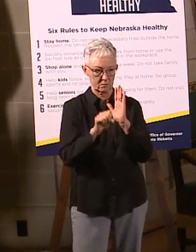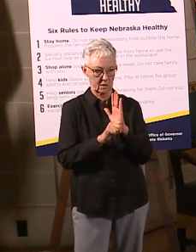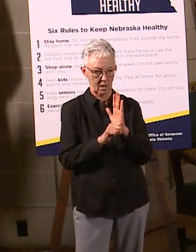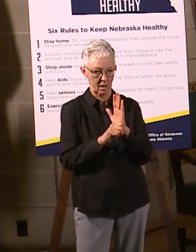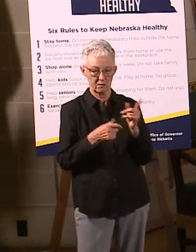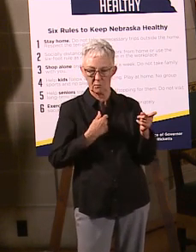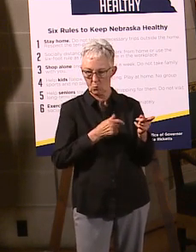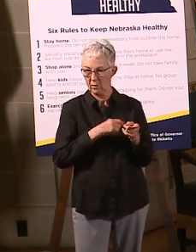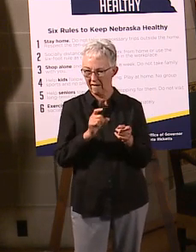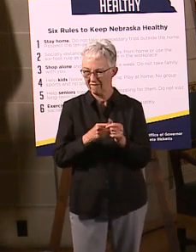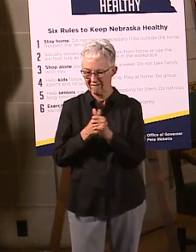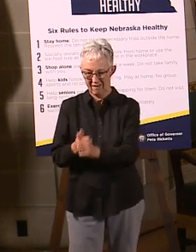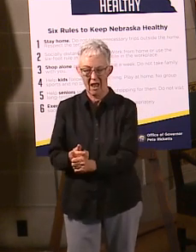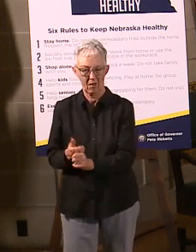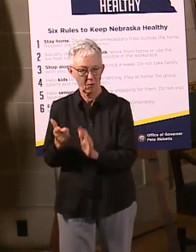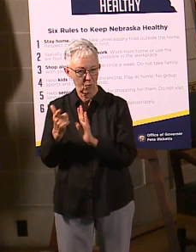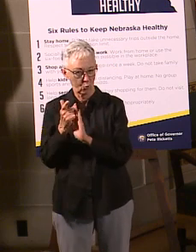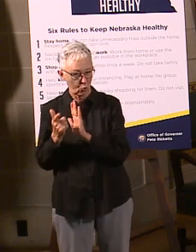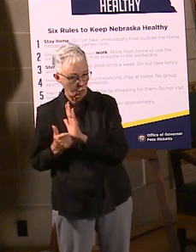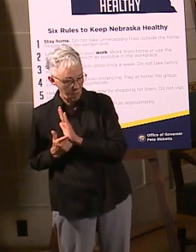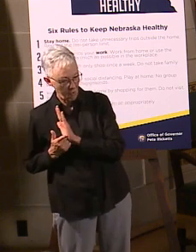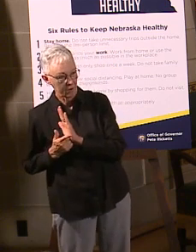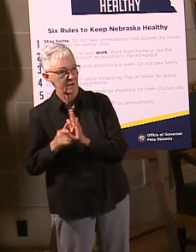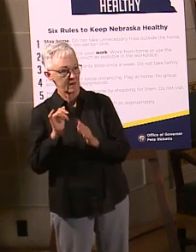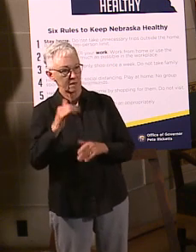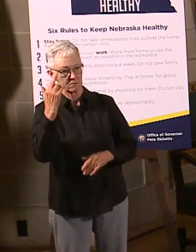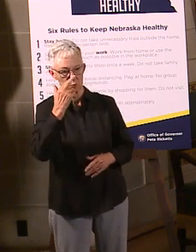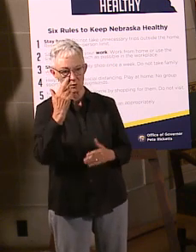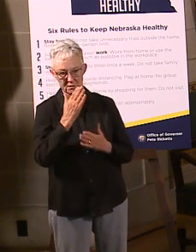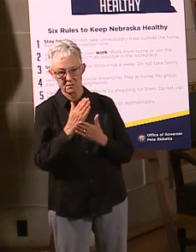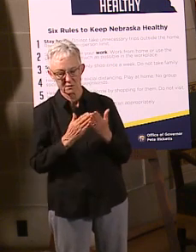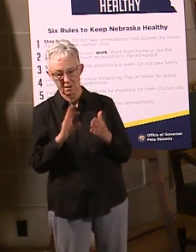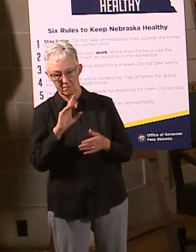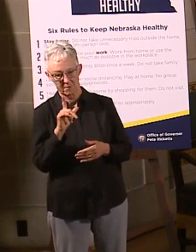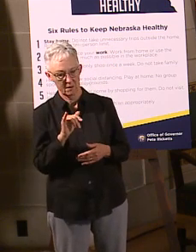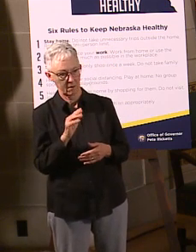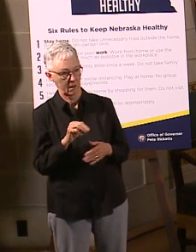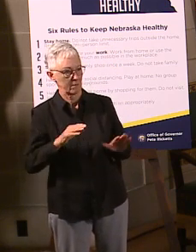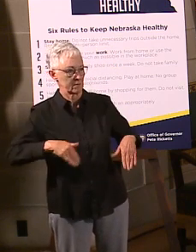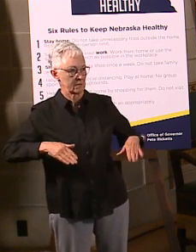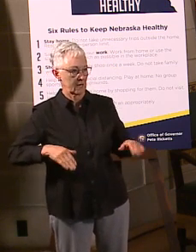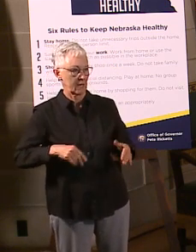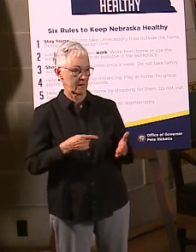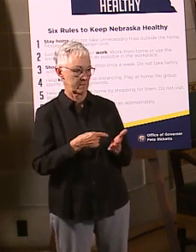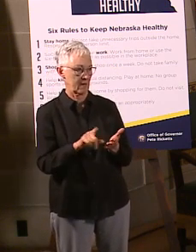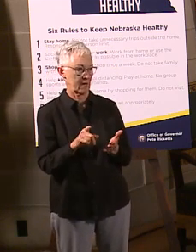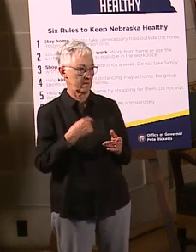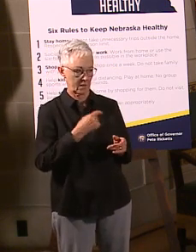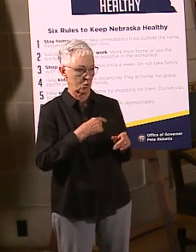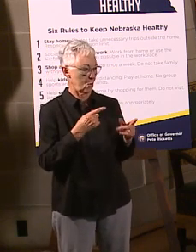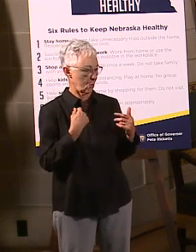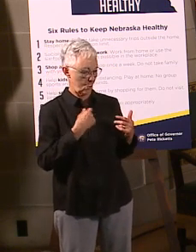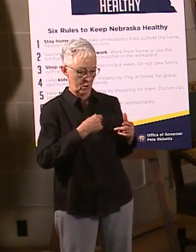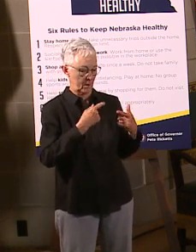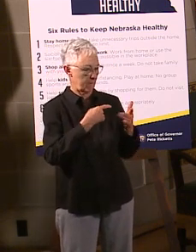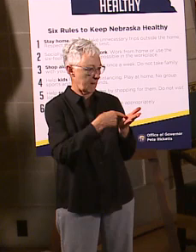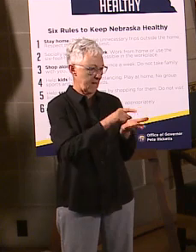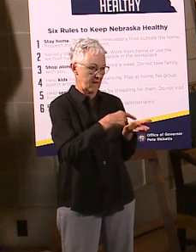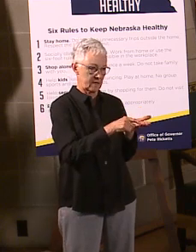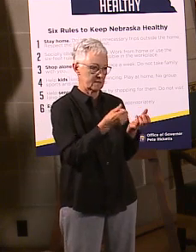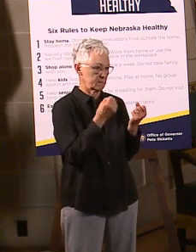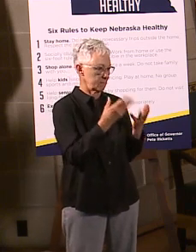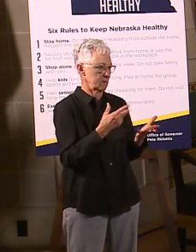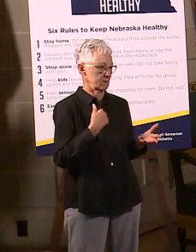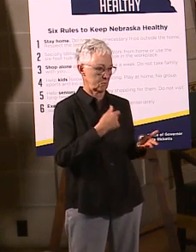some reasons may, there may be reasons why some claims are legitimately not being paid. But we're working to get all the ones that we can pay done as quickly as